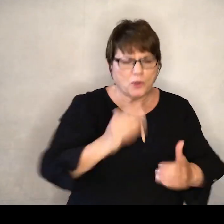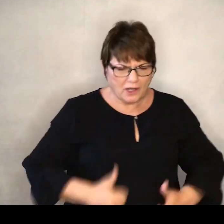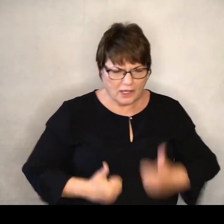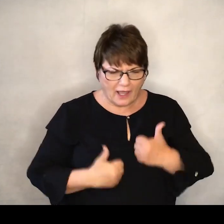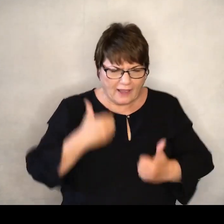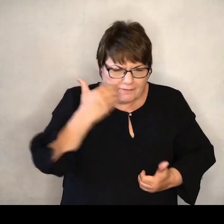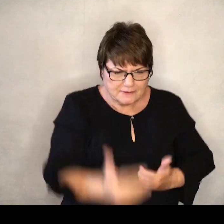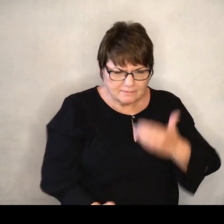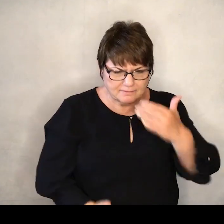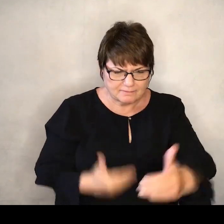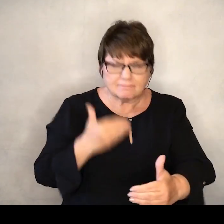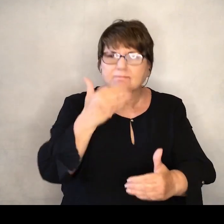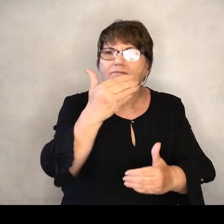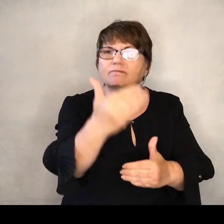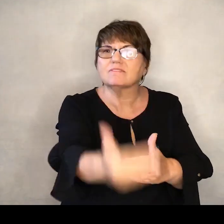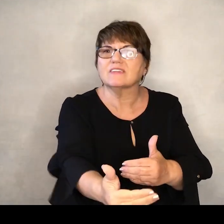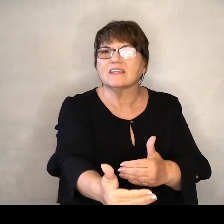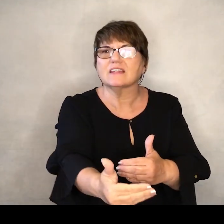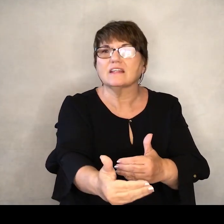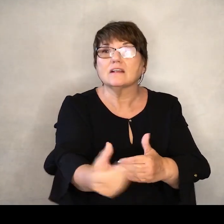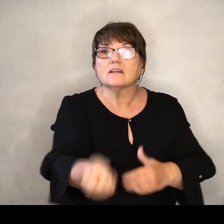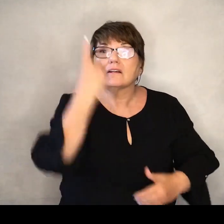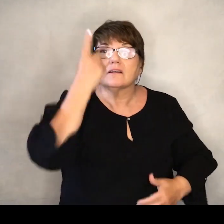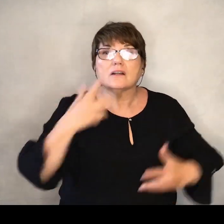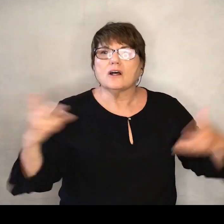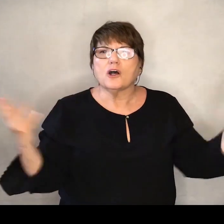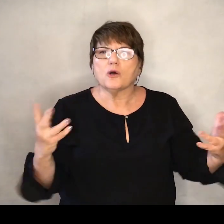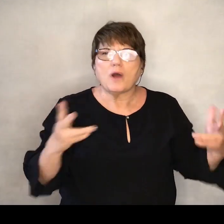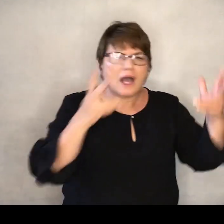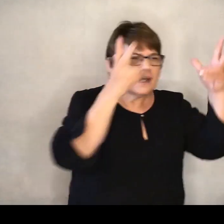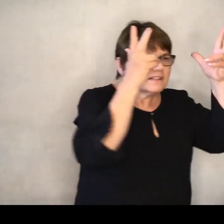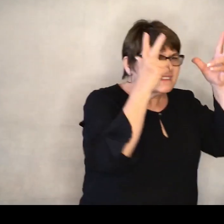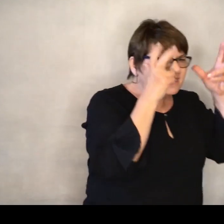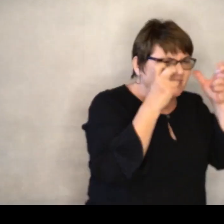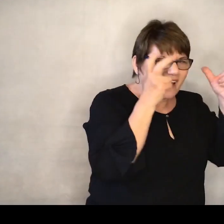your steps Fear,